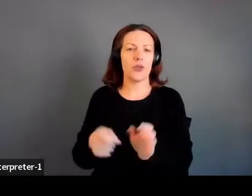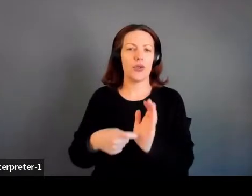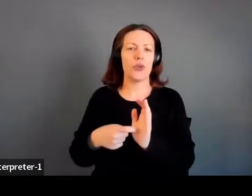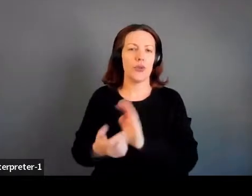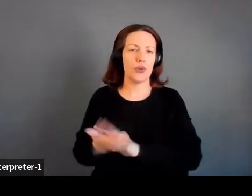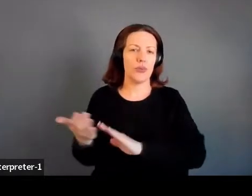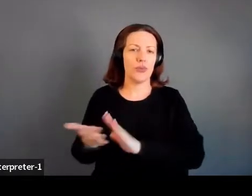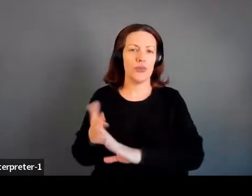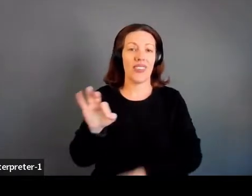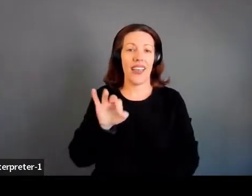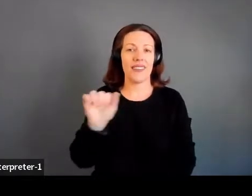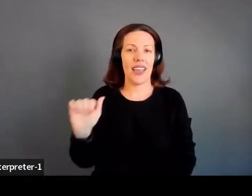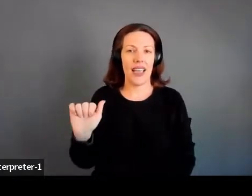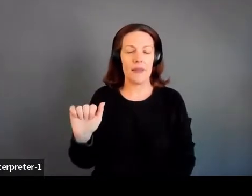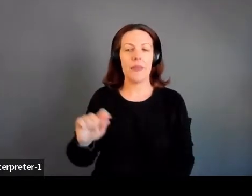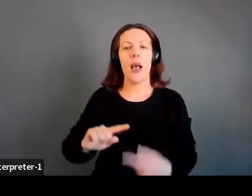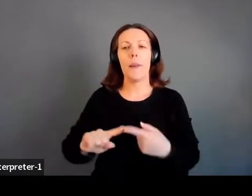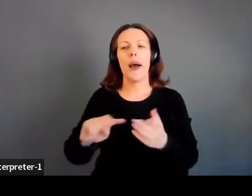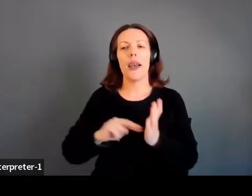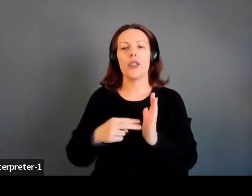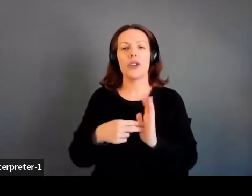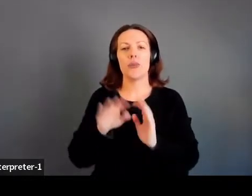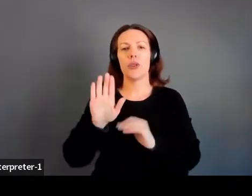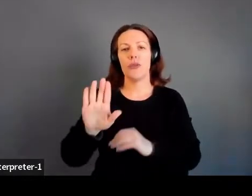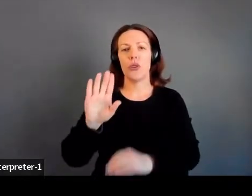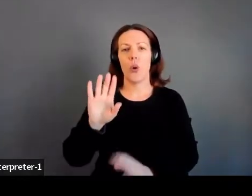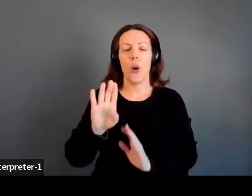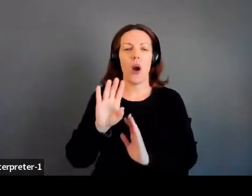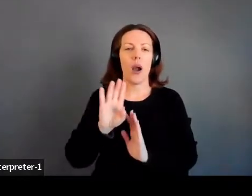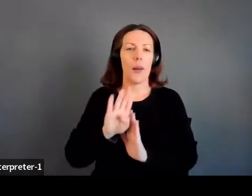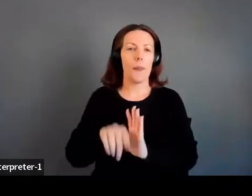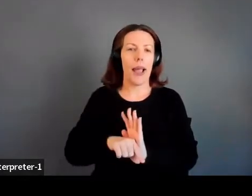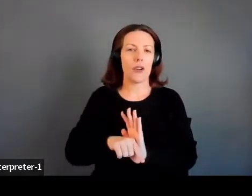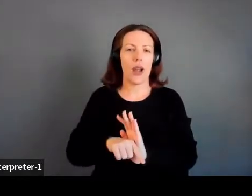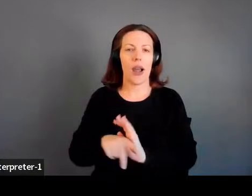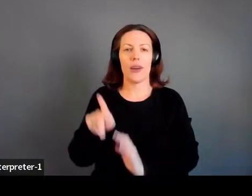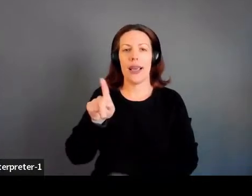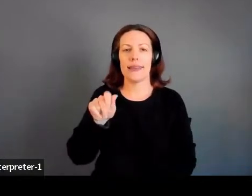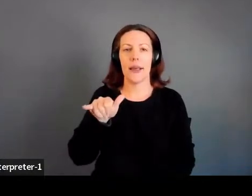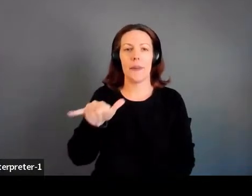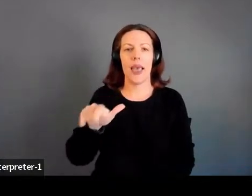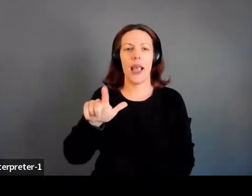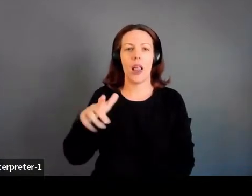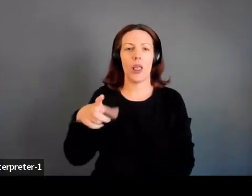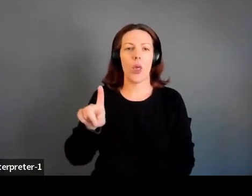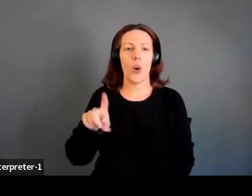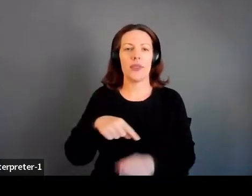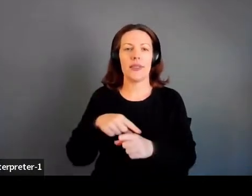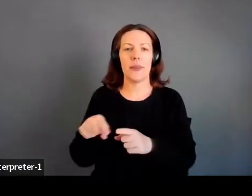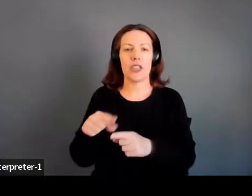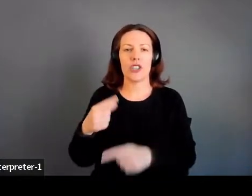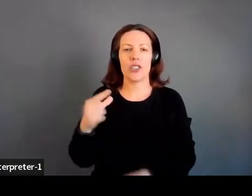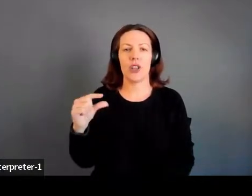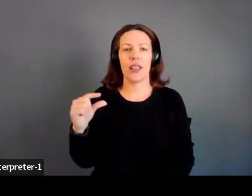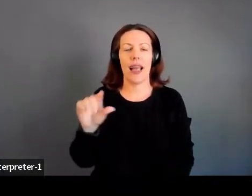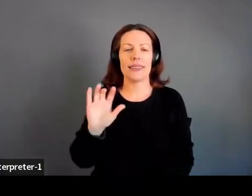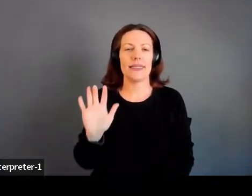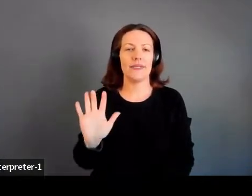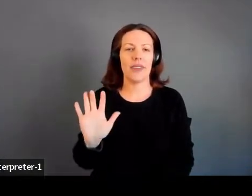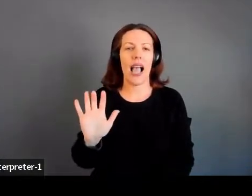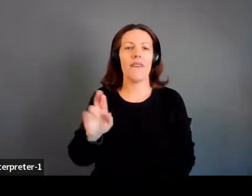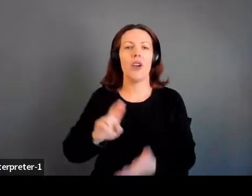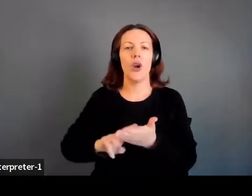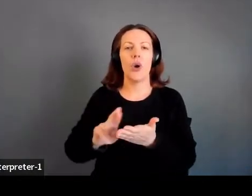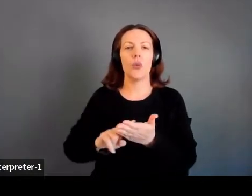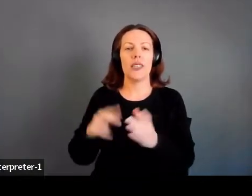FAA. But in terms of your background as a payload specialist on the galactic five research mission,